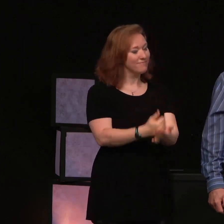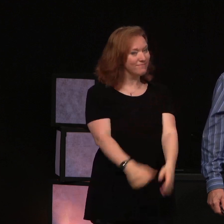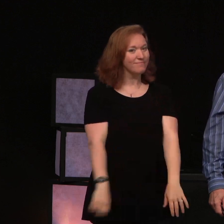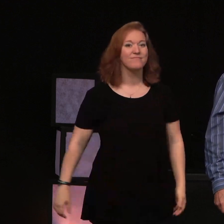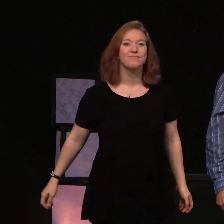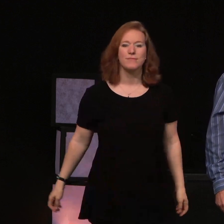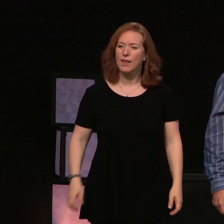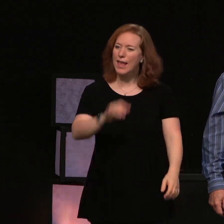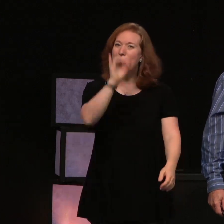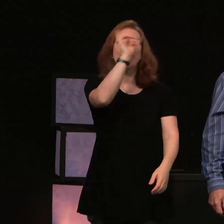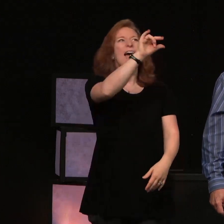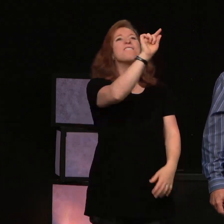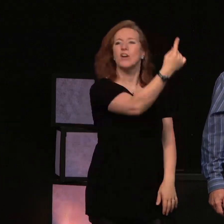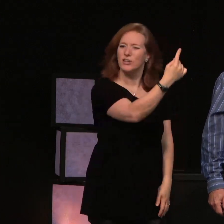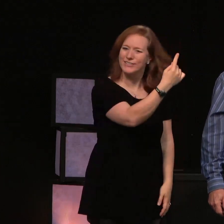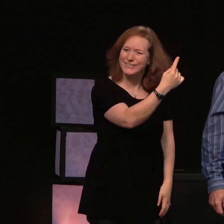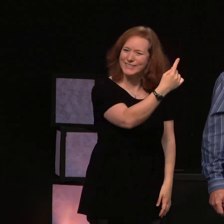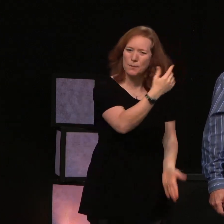First,